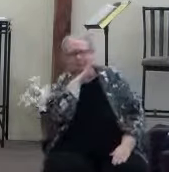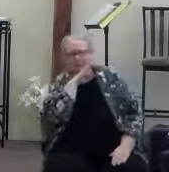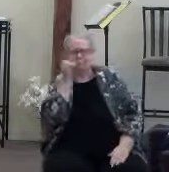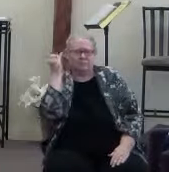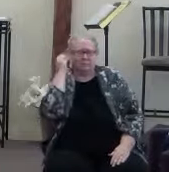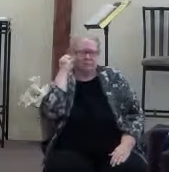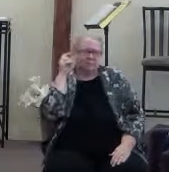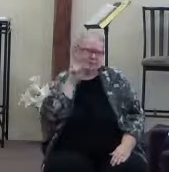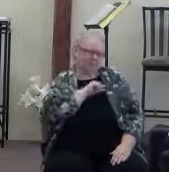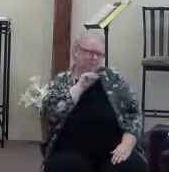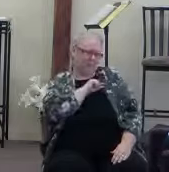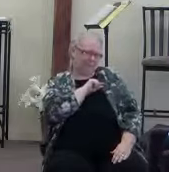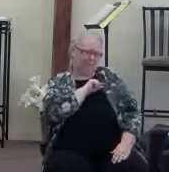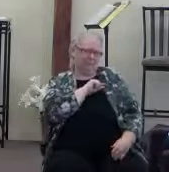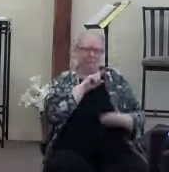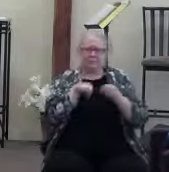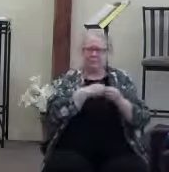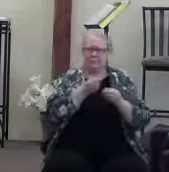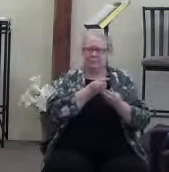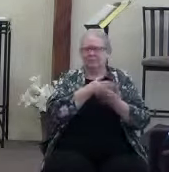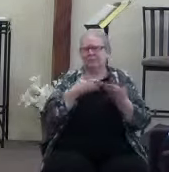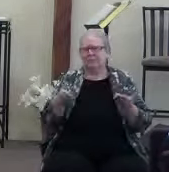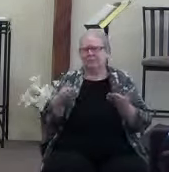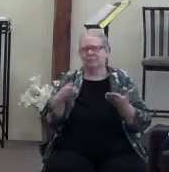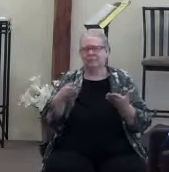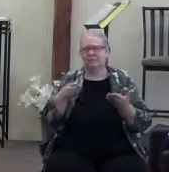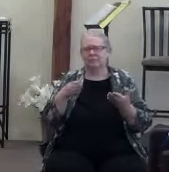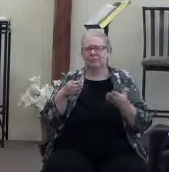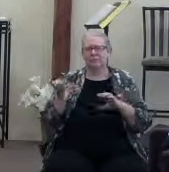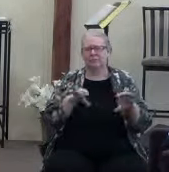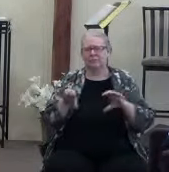they're convicted about something that they've done that they shouldn't have done,